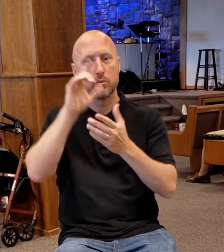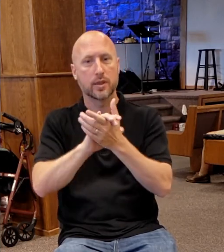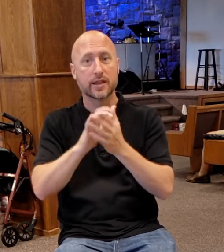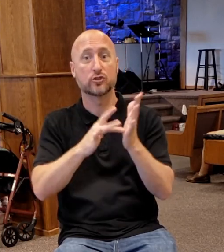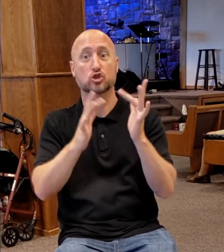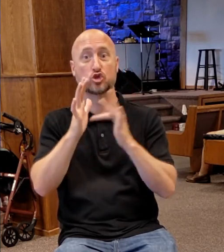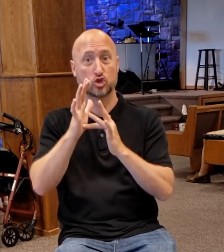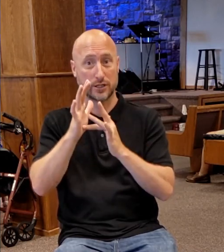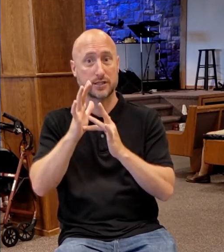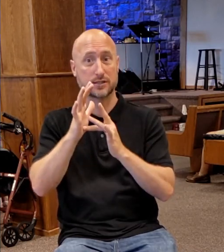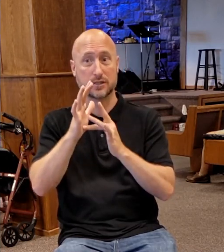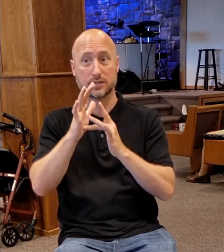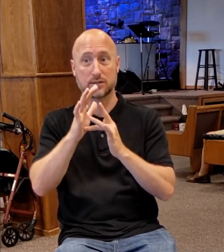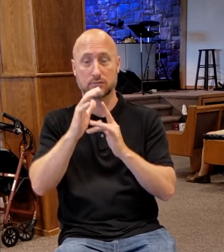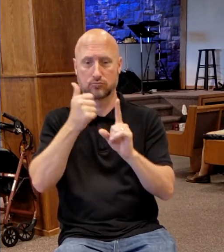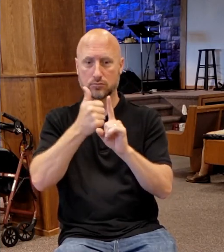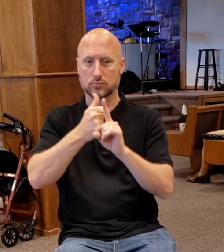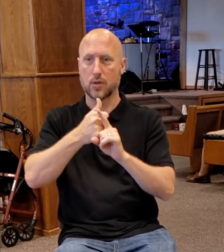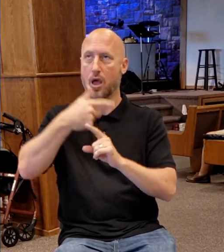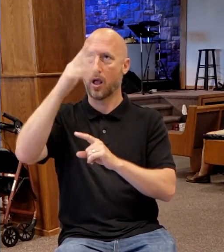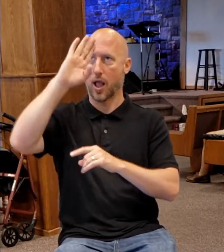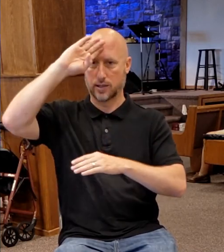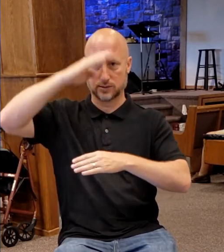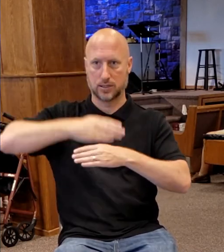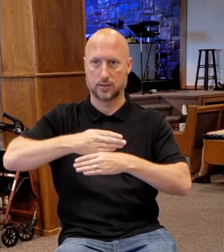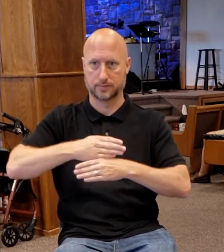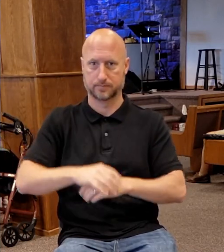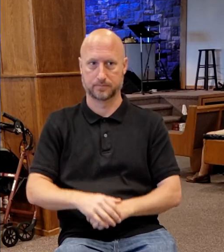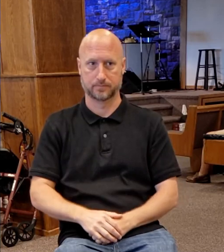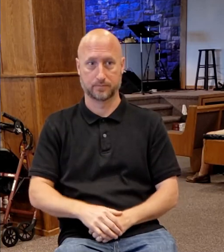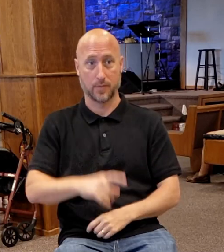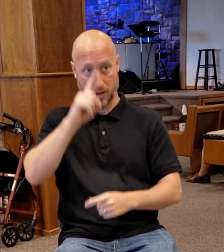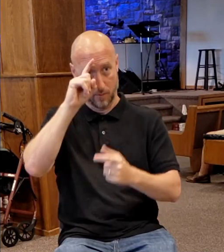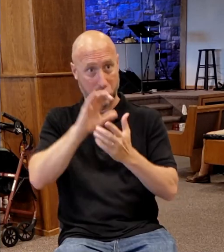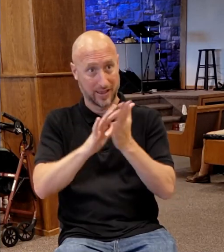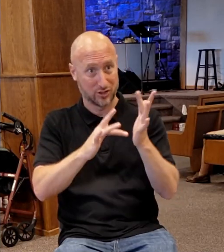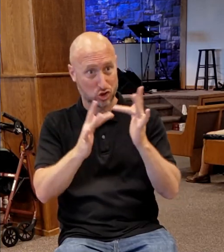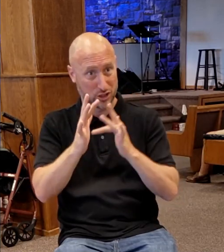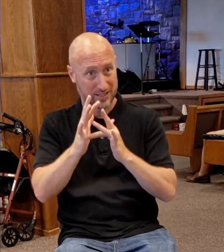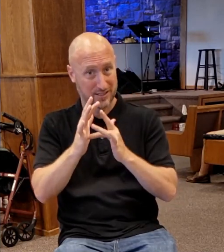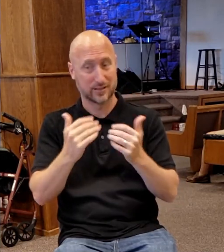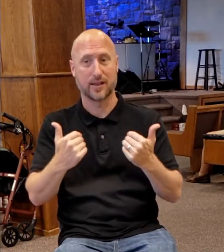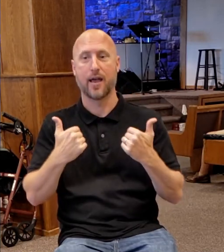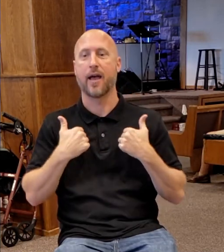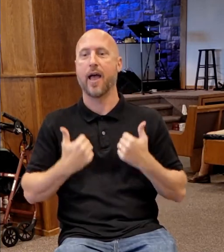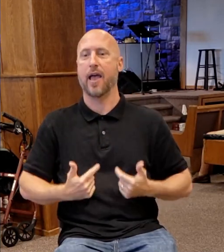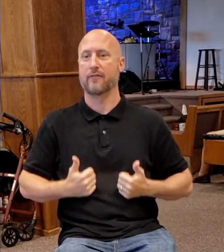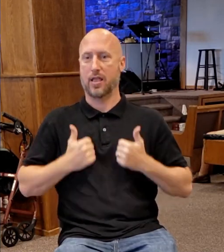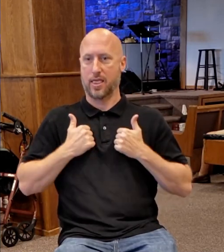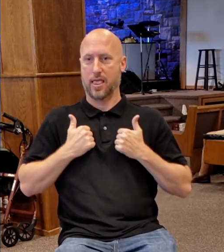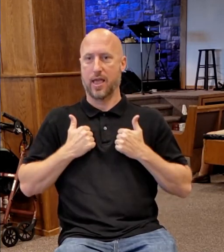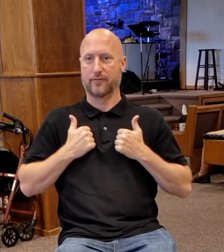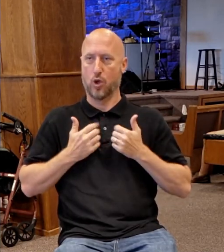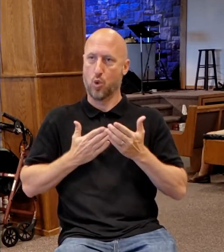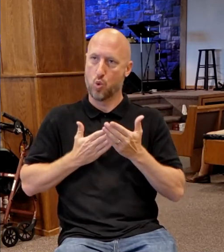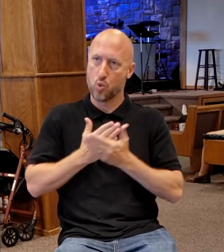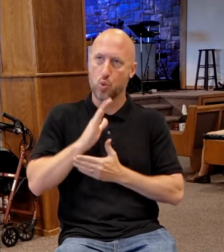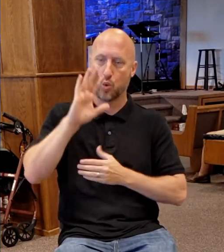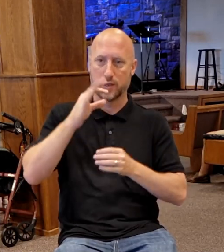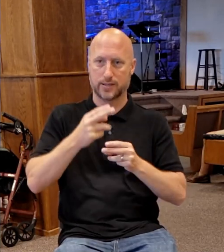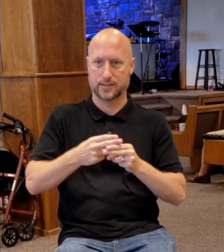the son of the living God, and that in believing, you would have life through his name. There's purpose in all of this clarity.